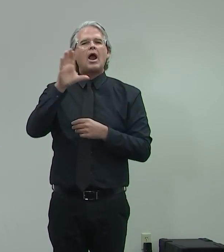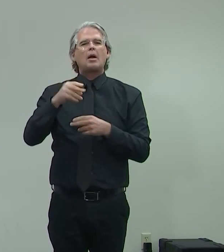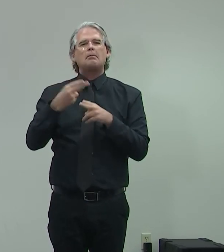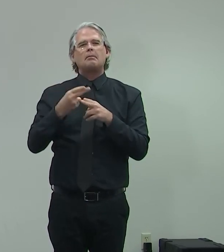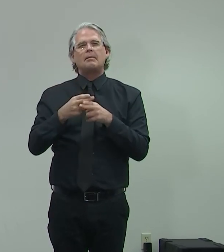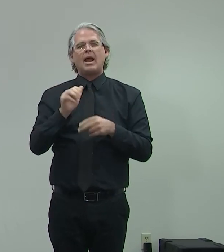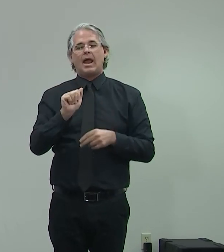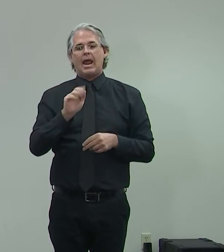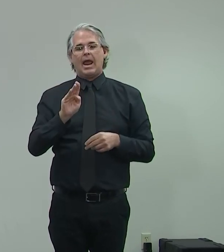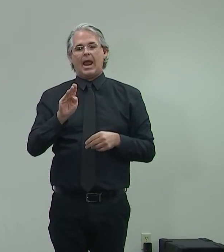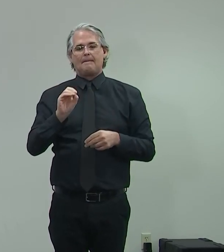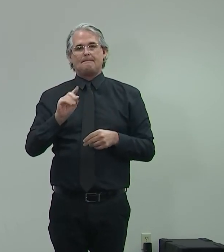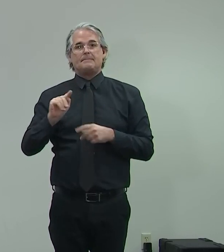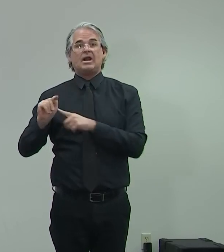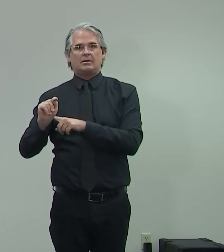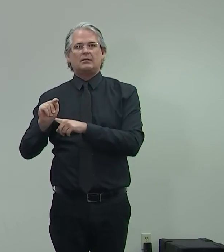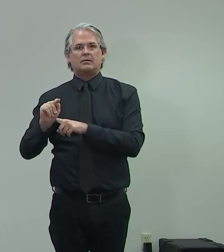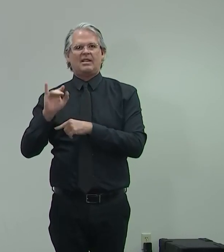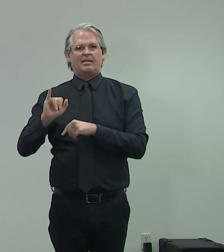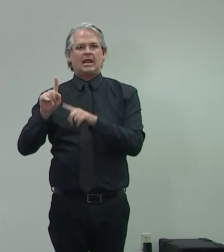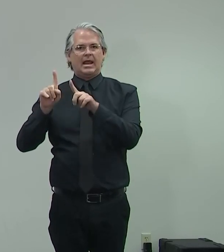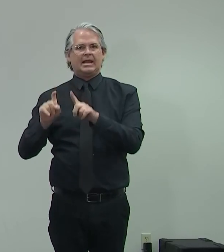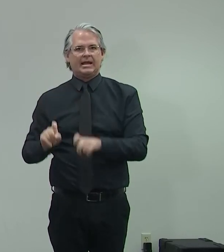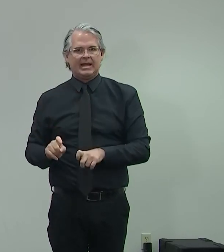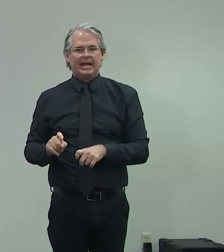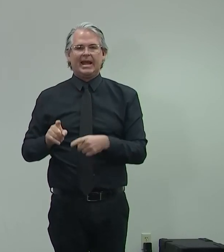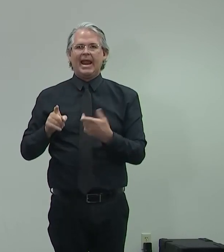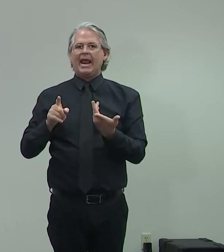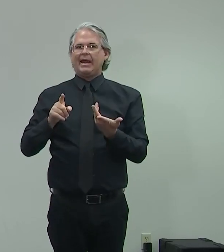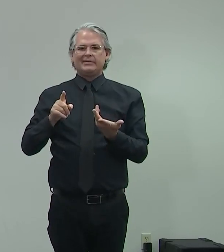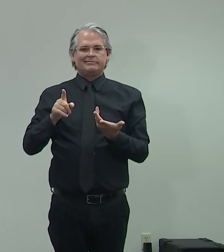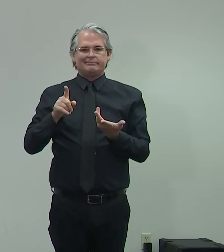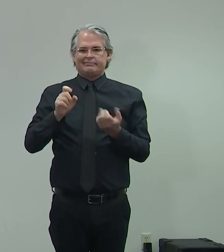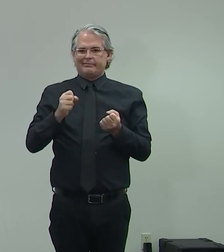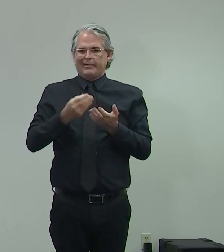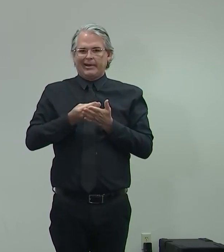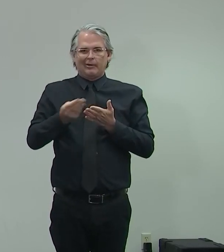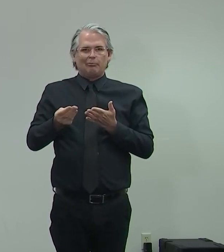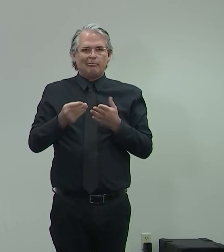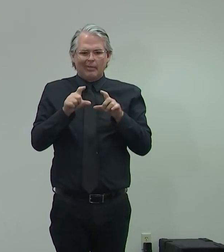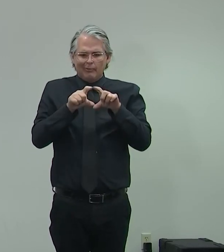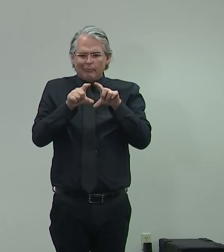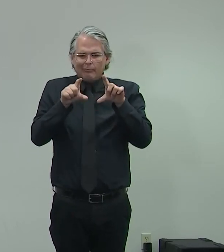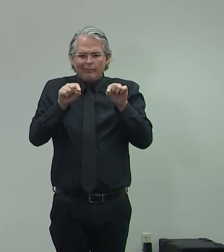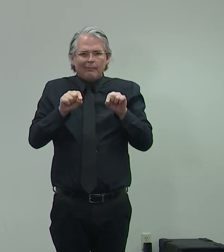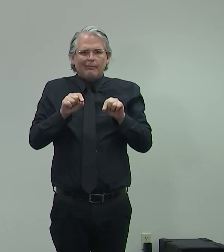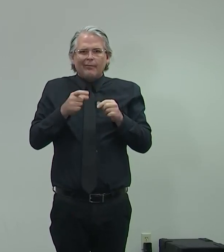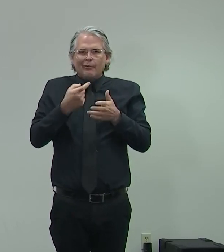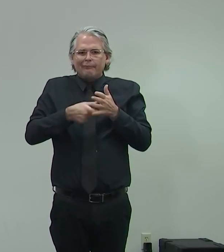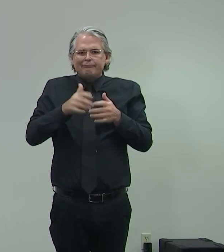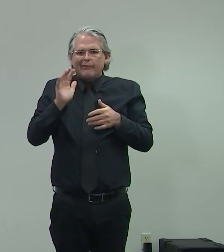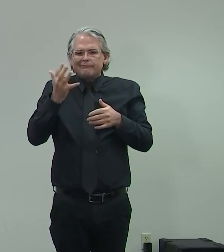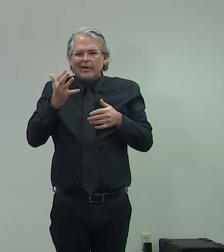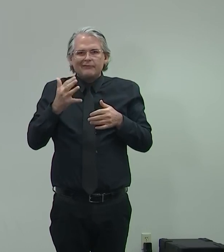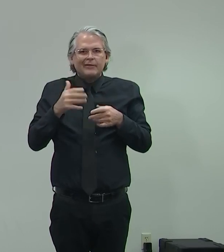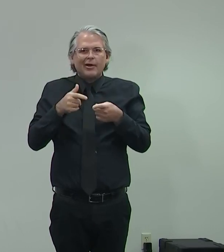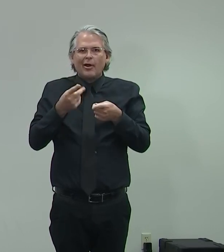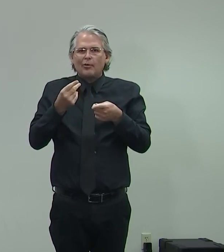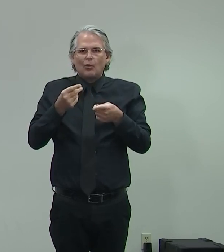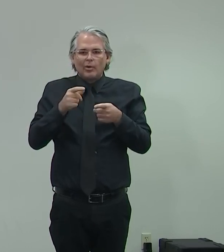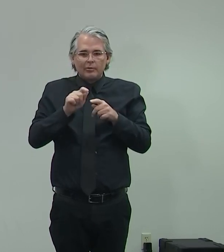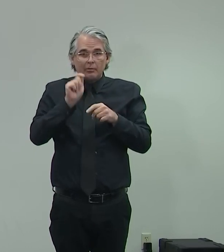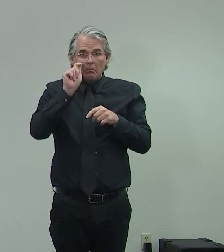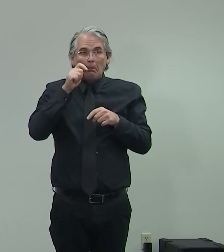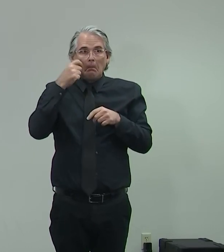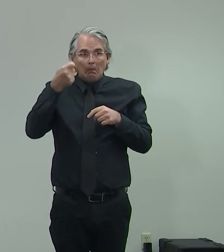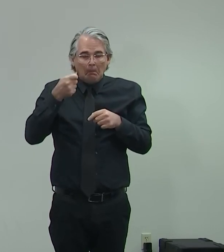bit about the card that's $5 wholesale. And you do the nasal swab and you put in a couple drops on in the test. You